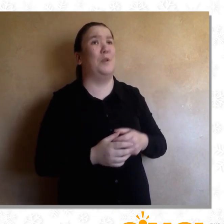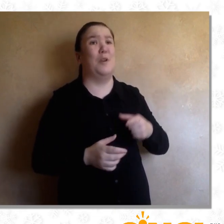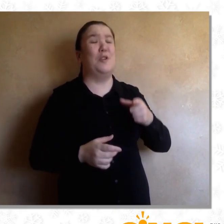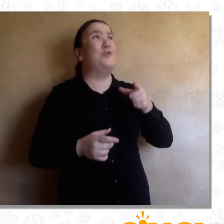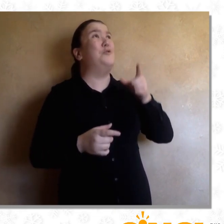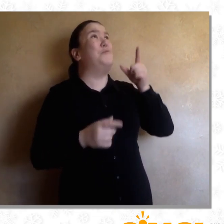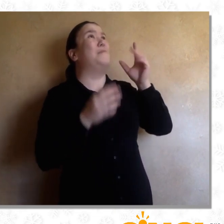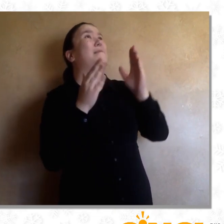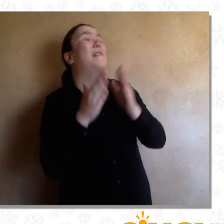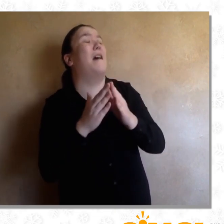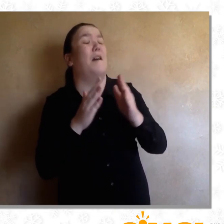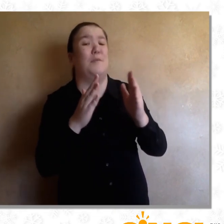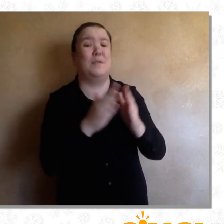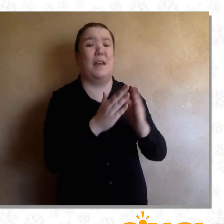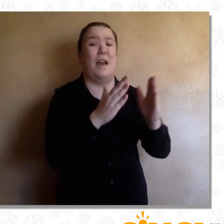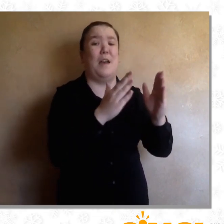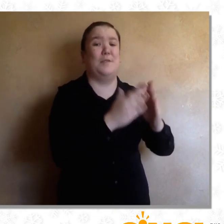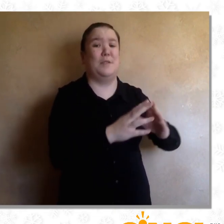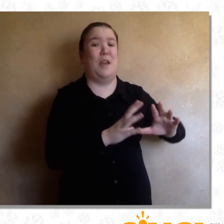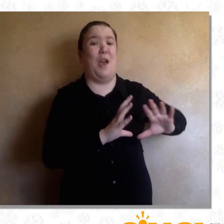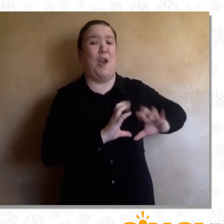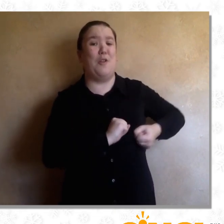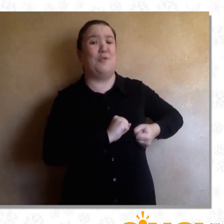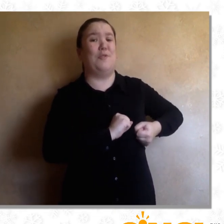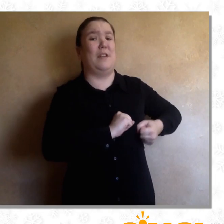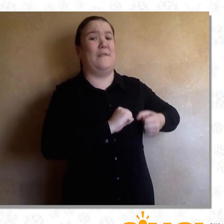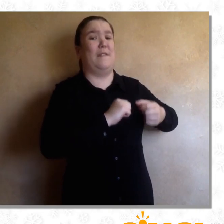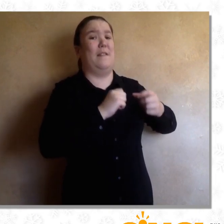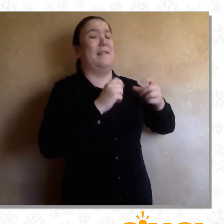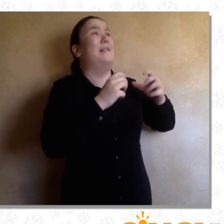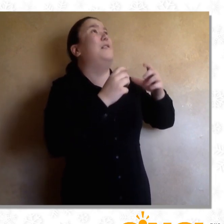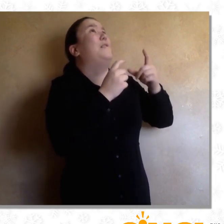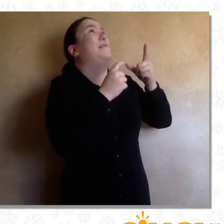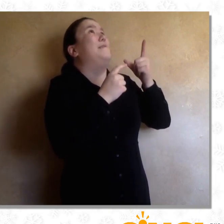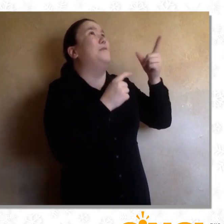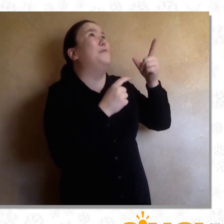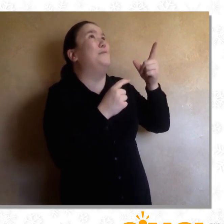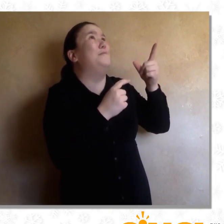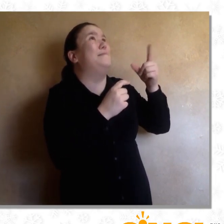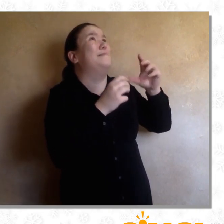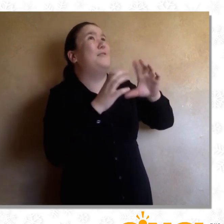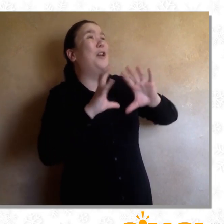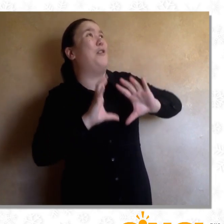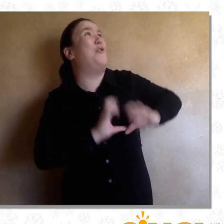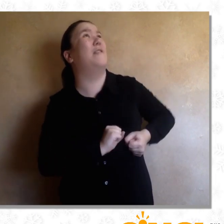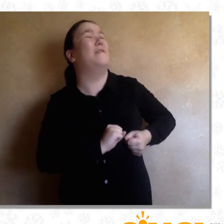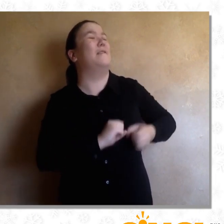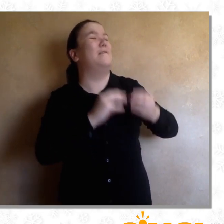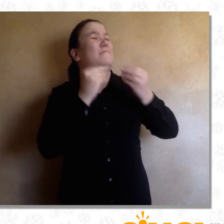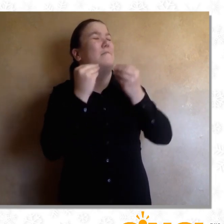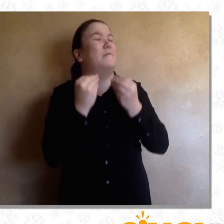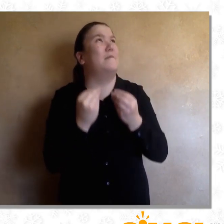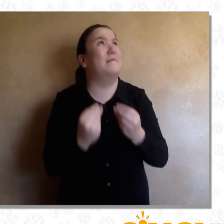To give relief from all the grief, Throughout this